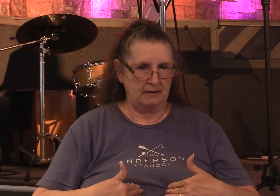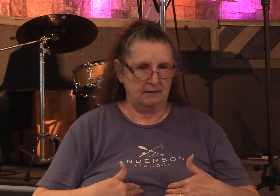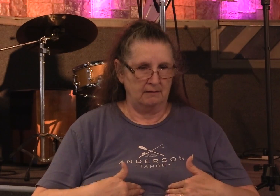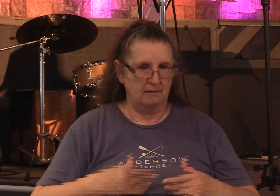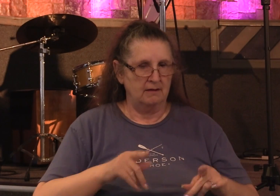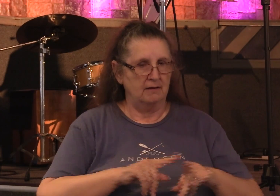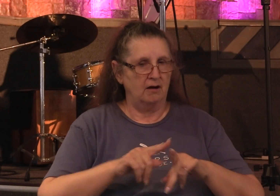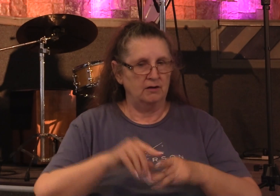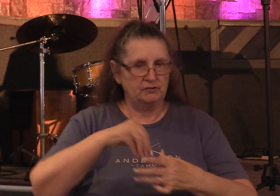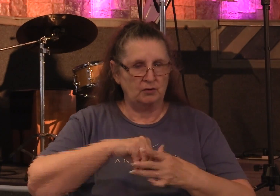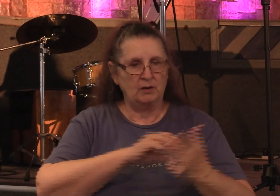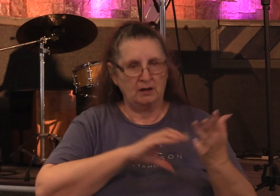is Christ.